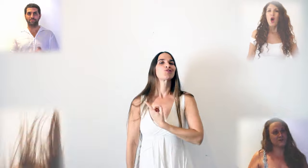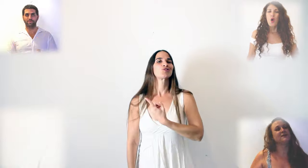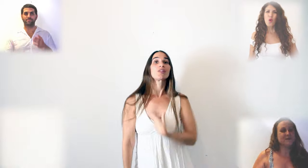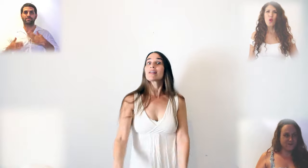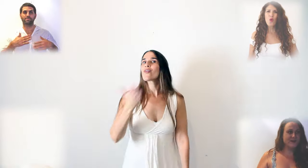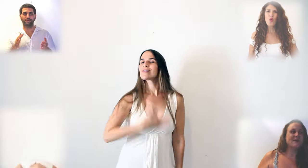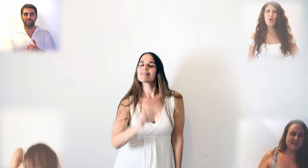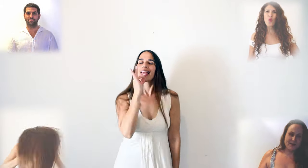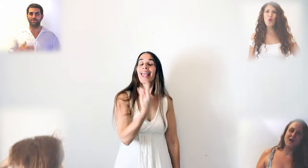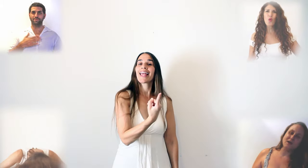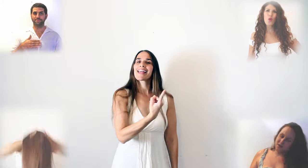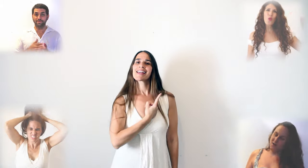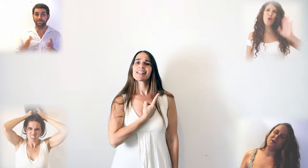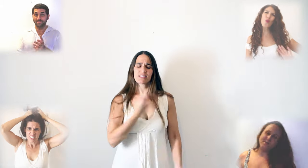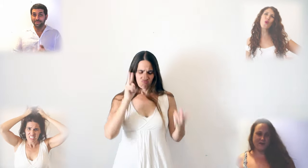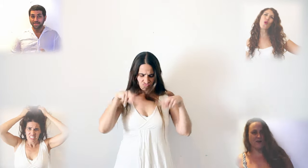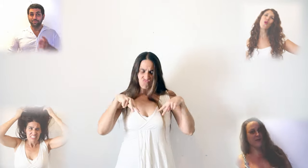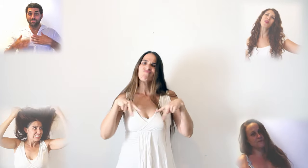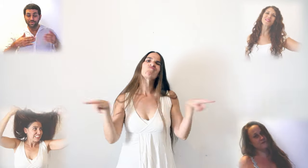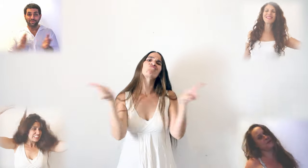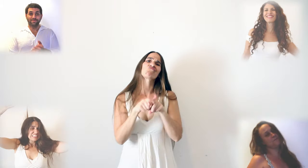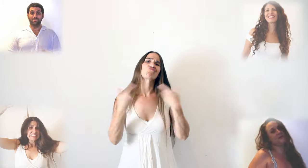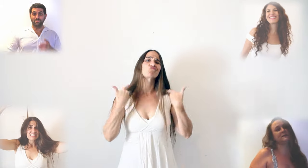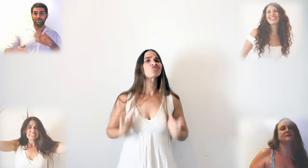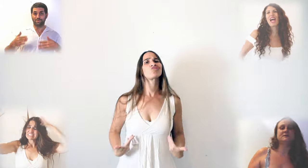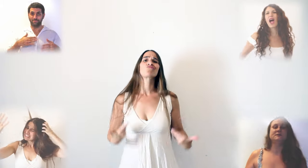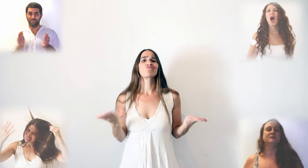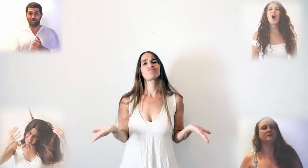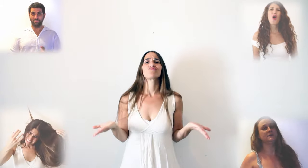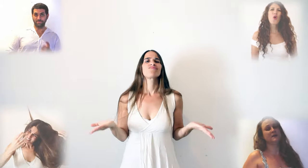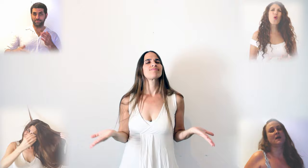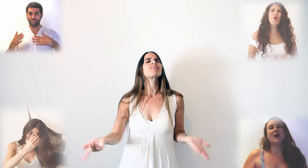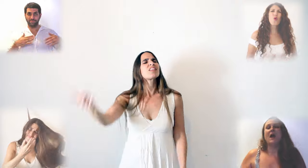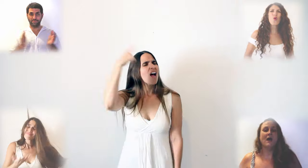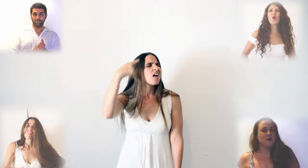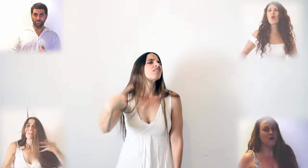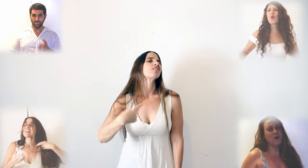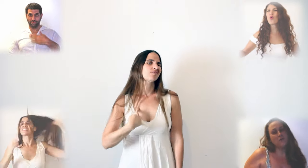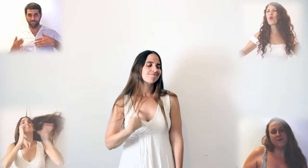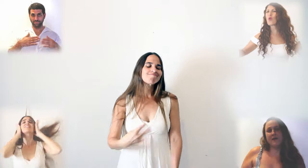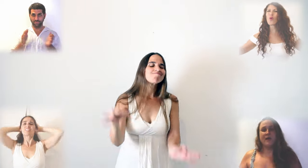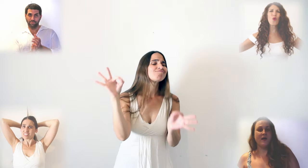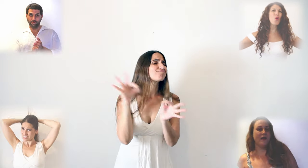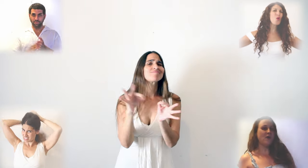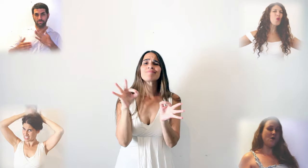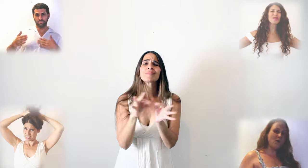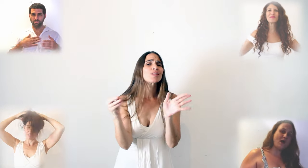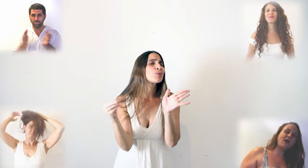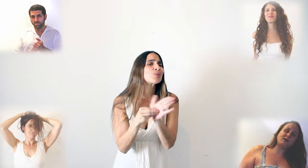Wanna be younger But I'm still me I know that